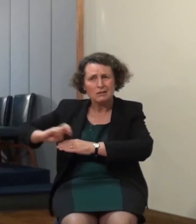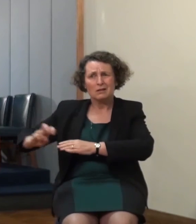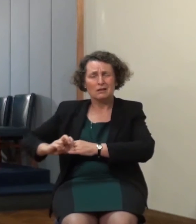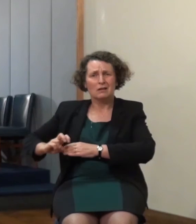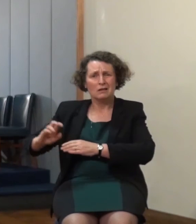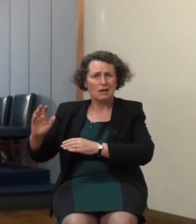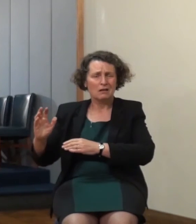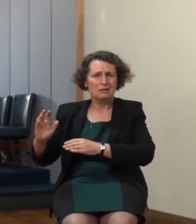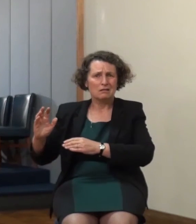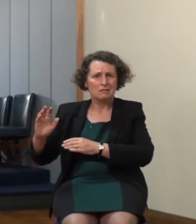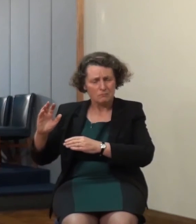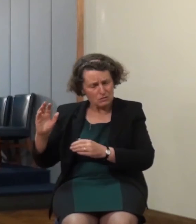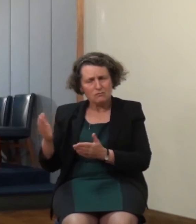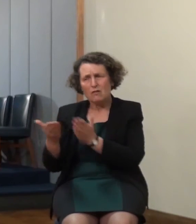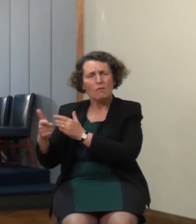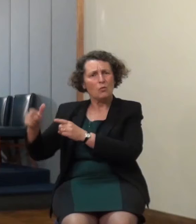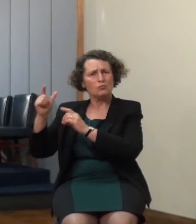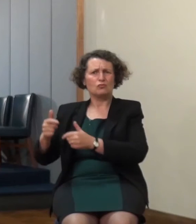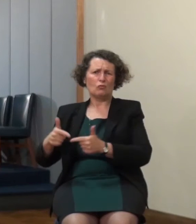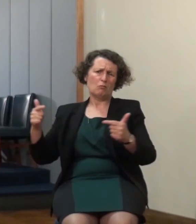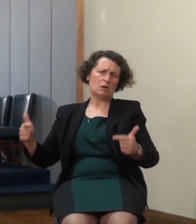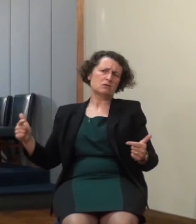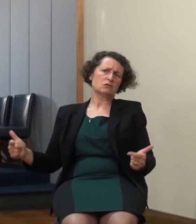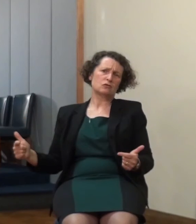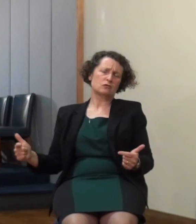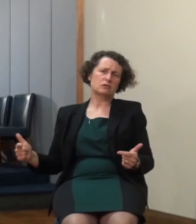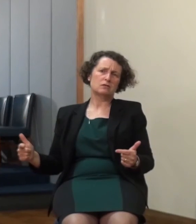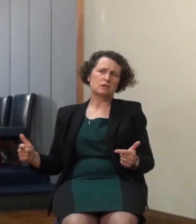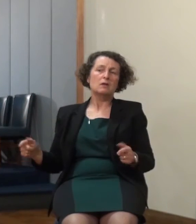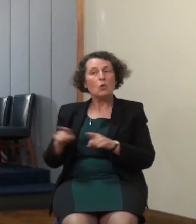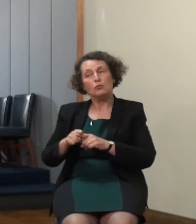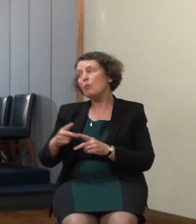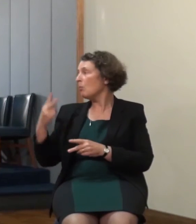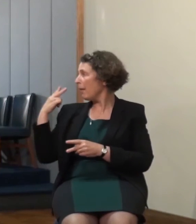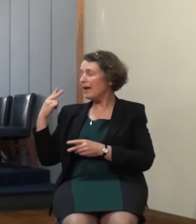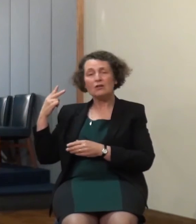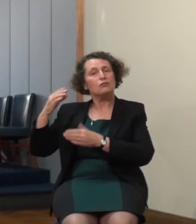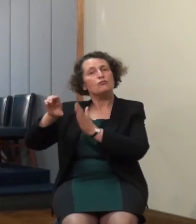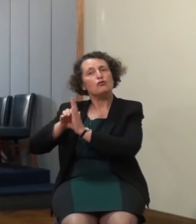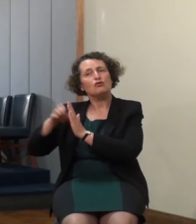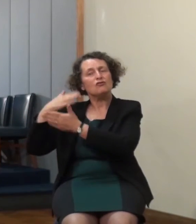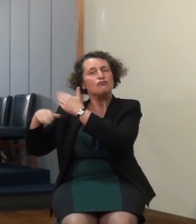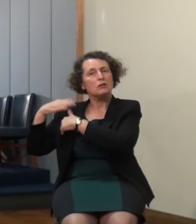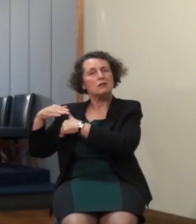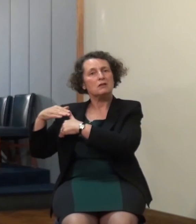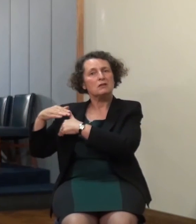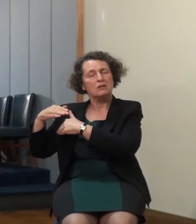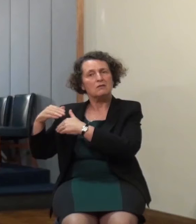and so the great word is of church history and reformation and awakening and